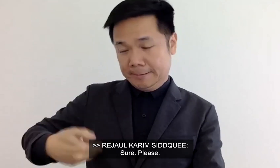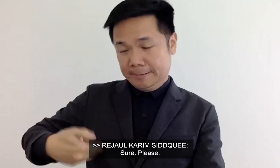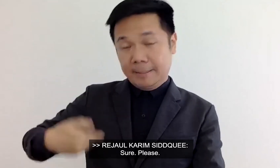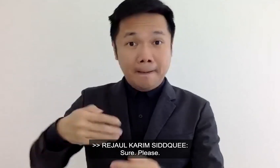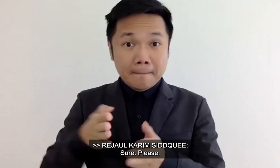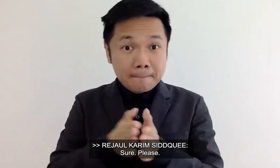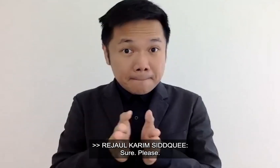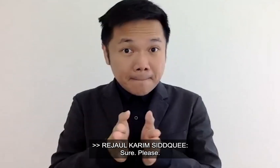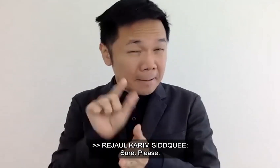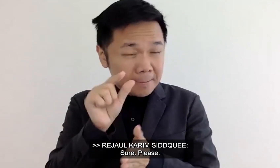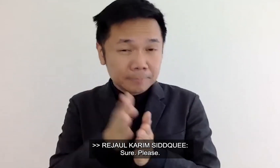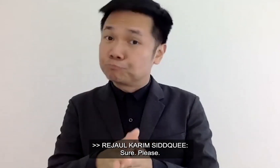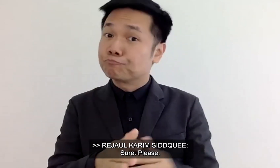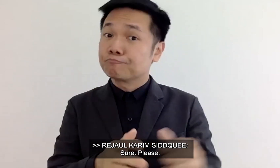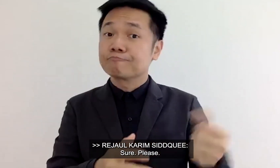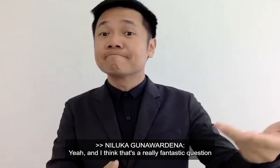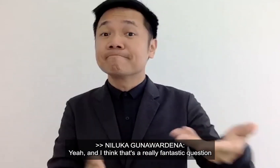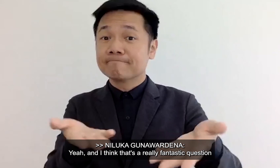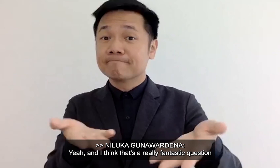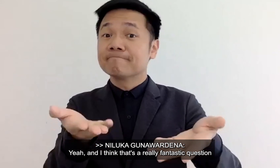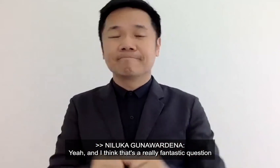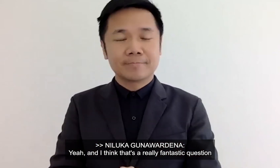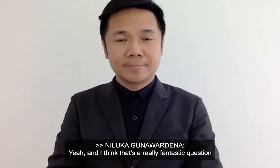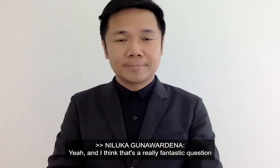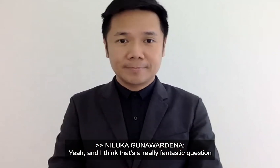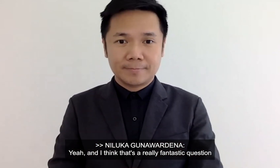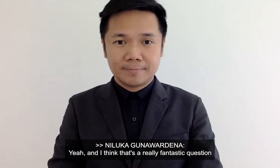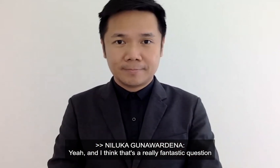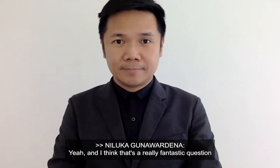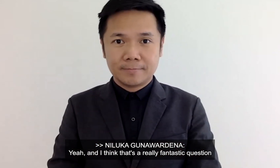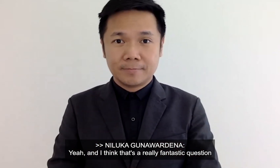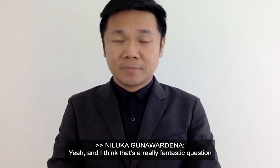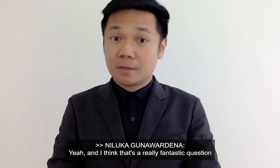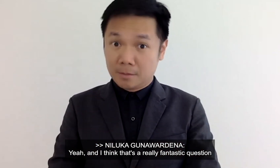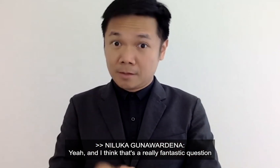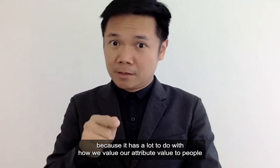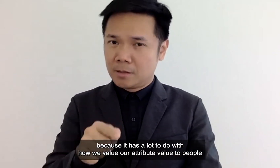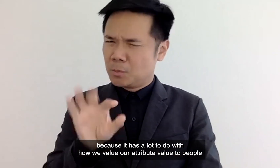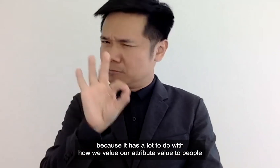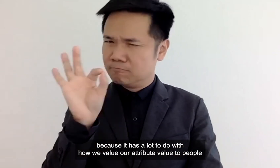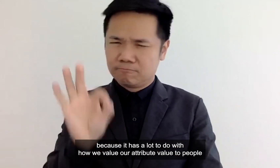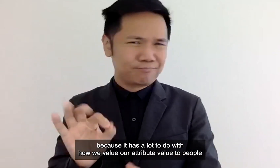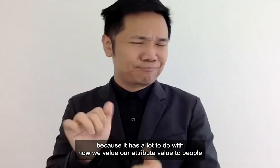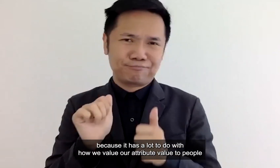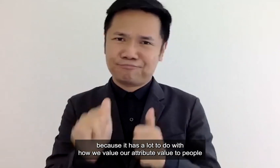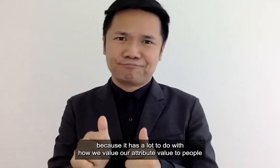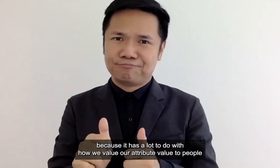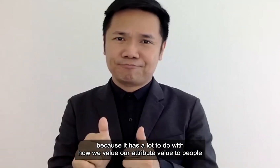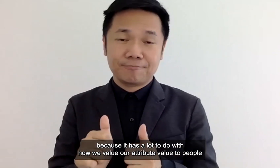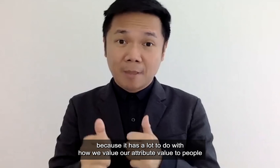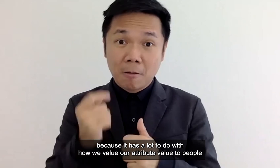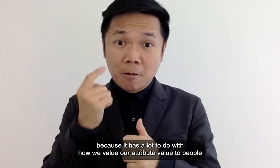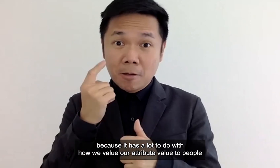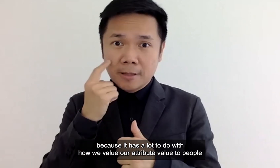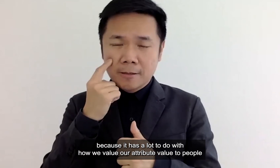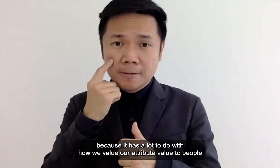sure yeah yeah and i think that's a really fantastic question because it has a lot to do with how we